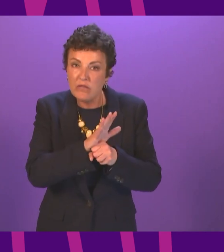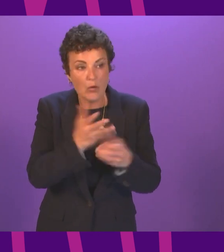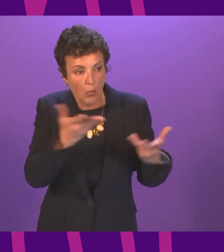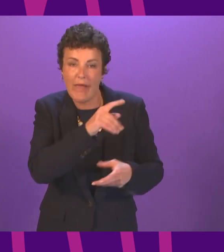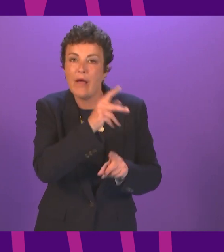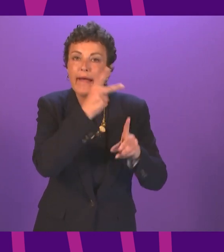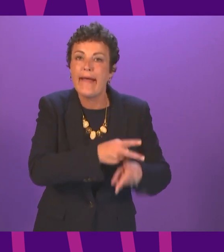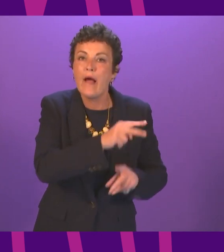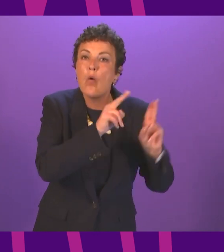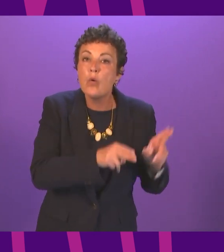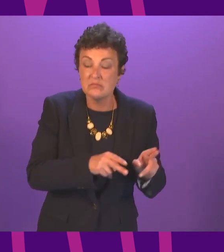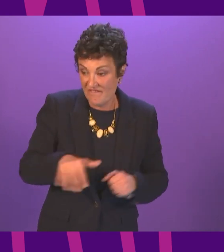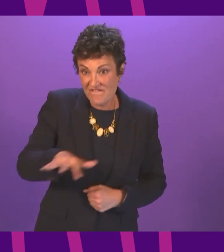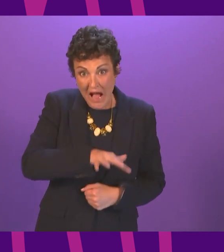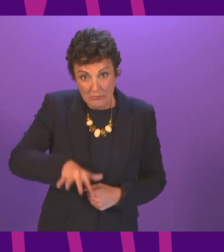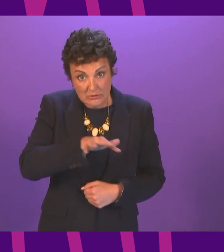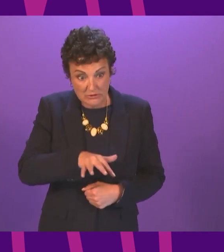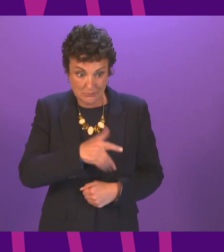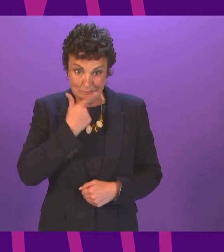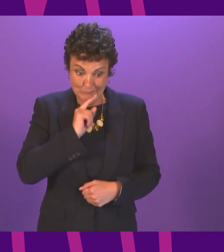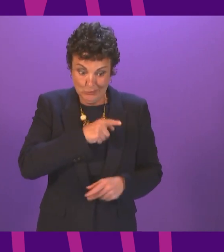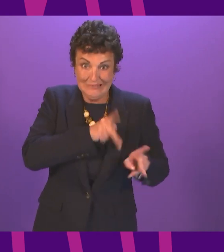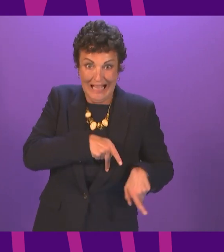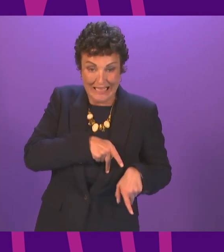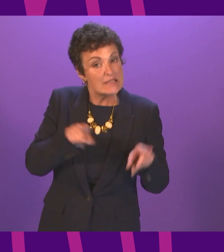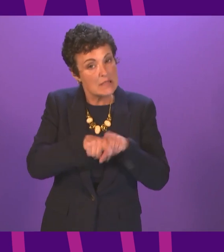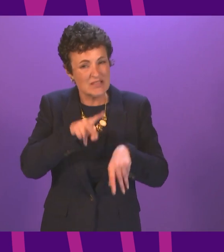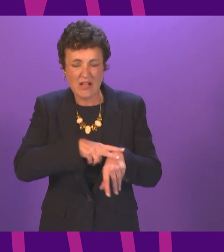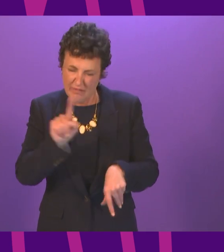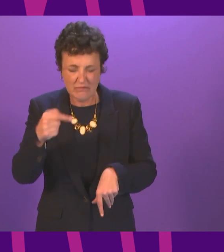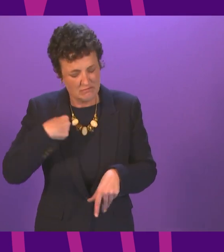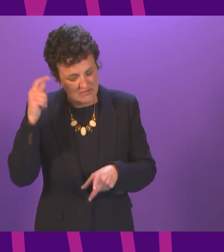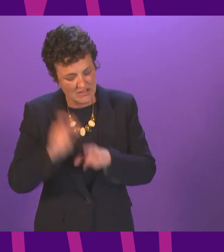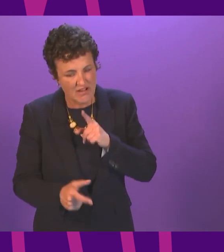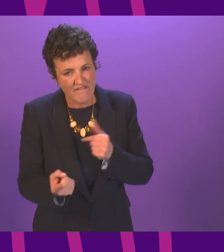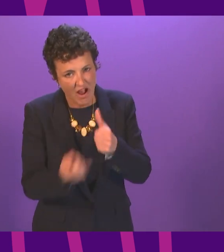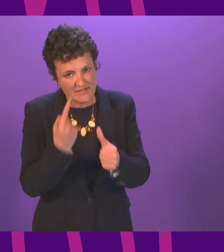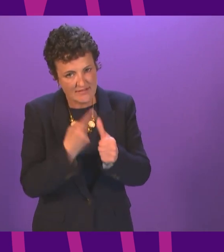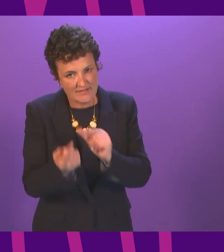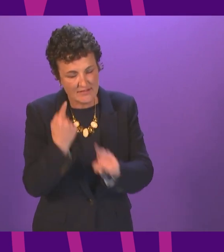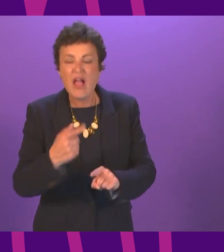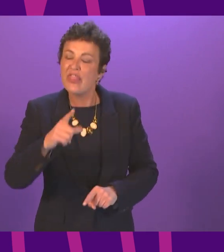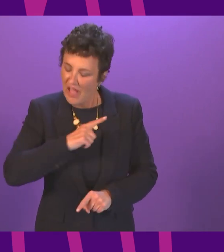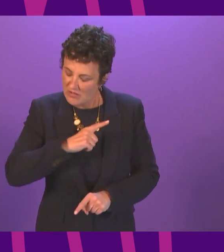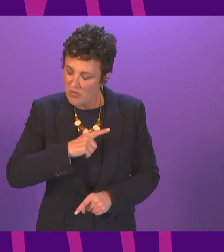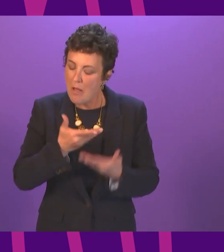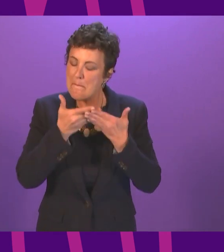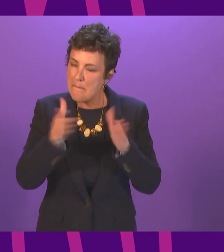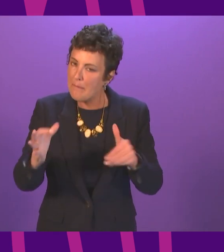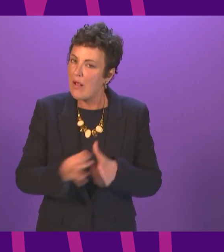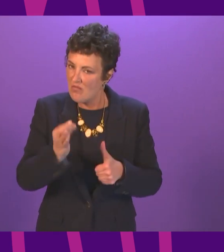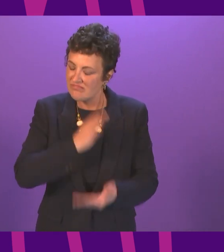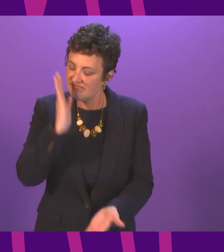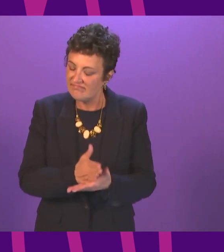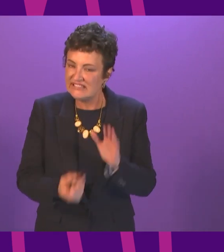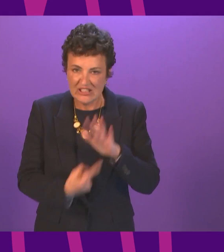our care homes the families of those who died as well as the staff deserve answers and that's why a public inquiry is essential